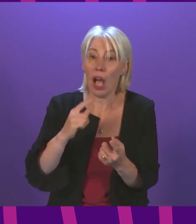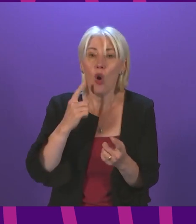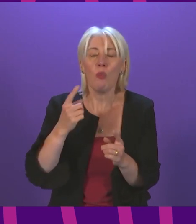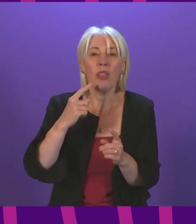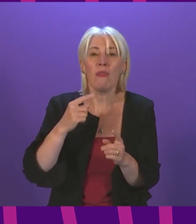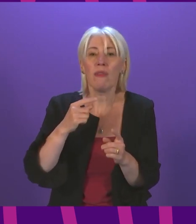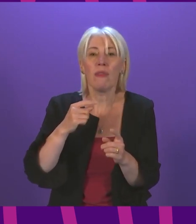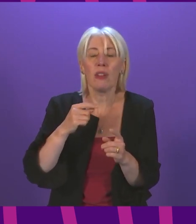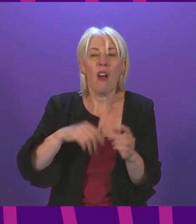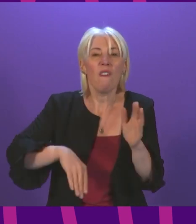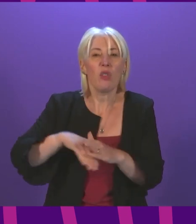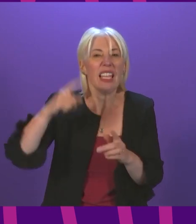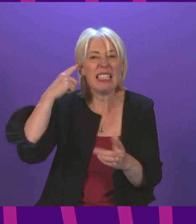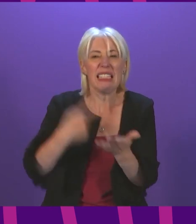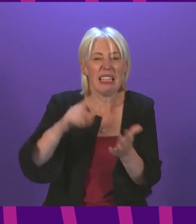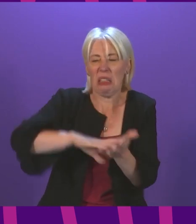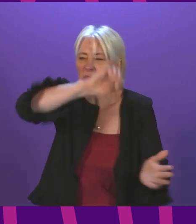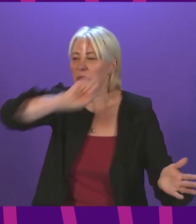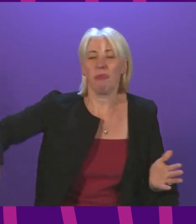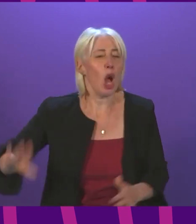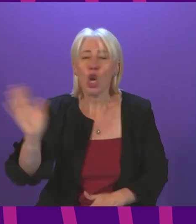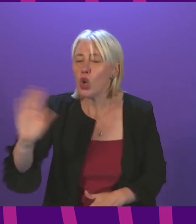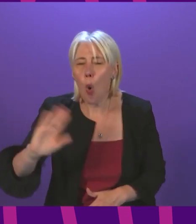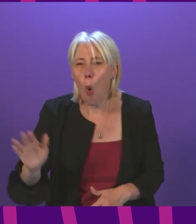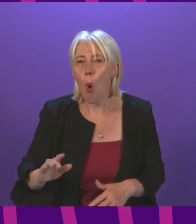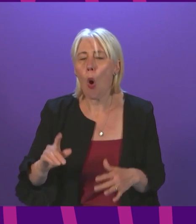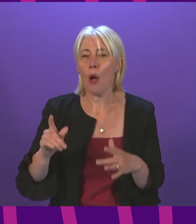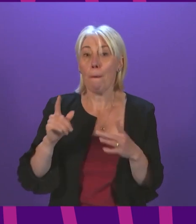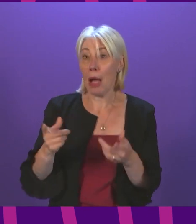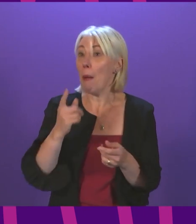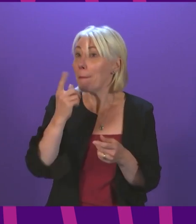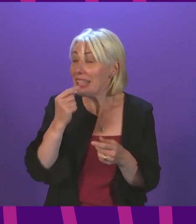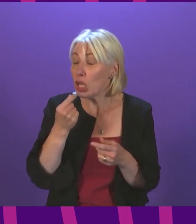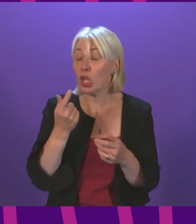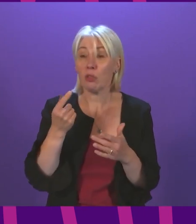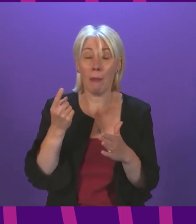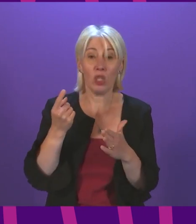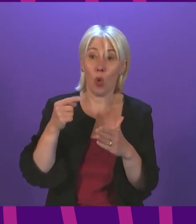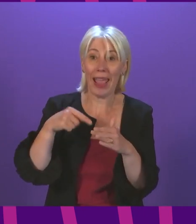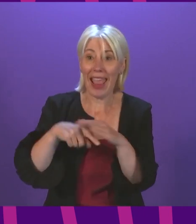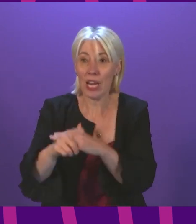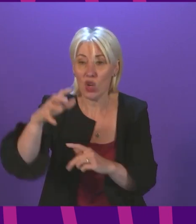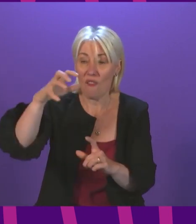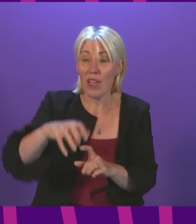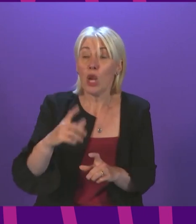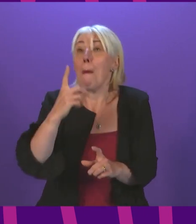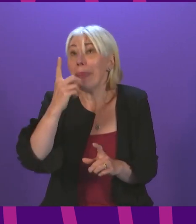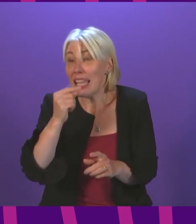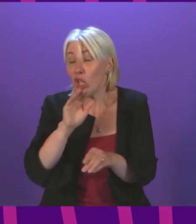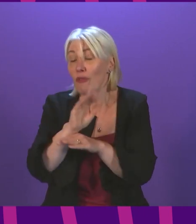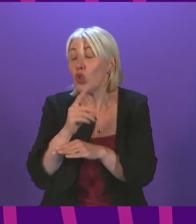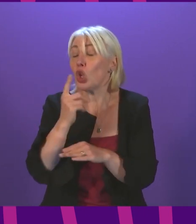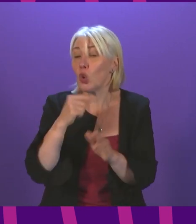out at a later stage including a negative test as a part of Covid certification